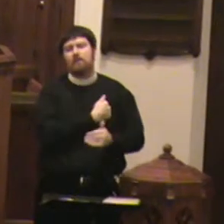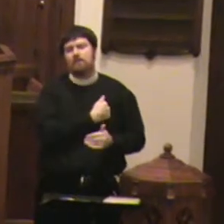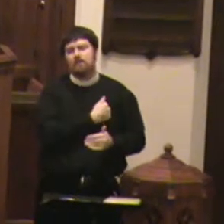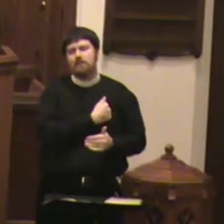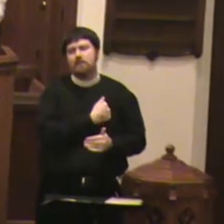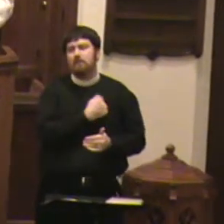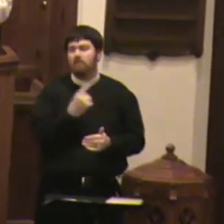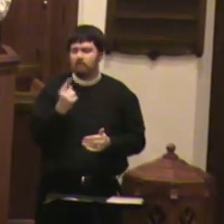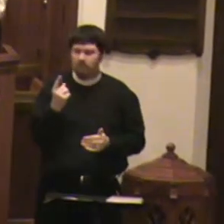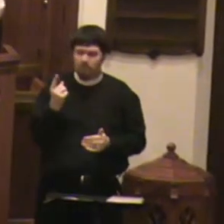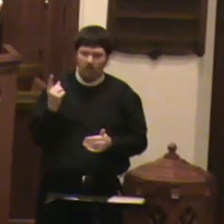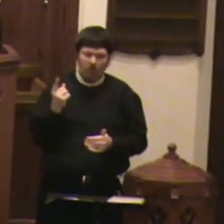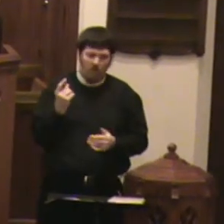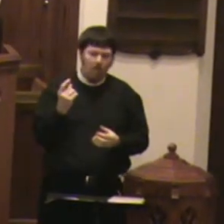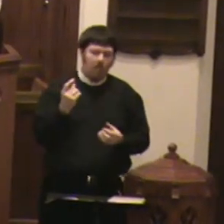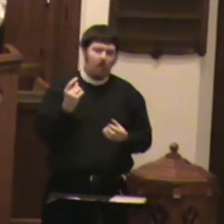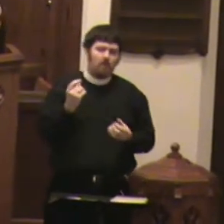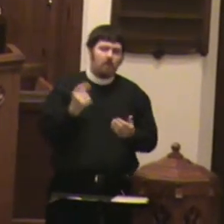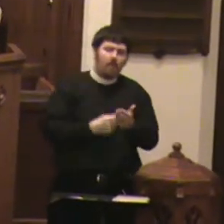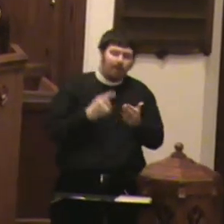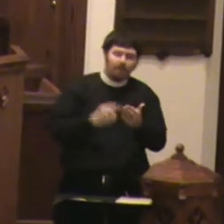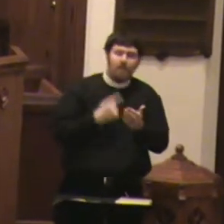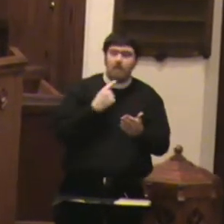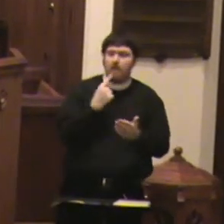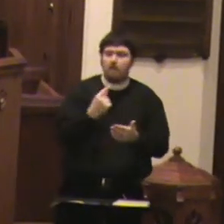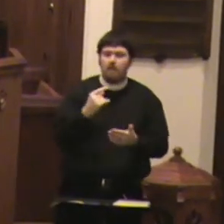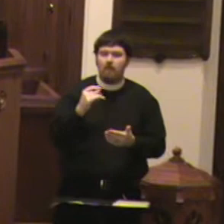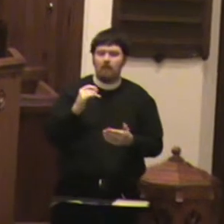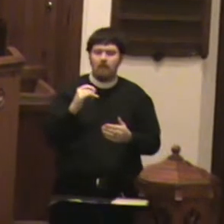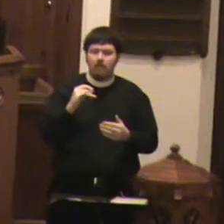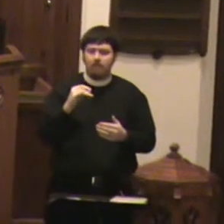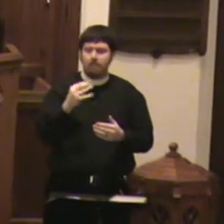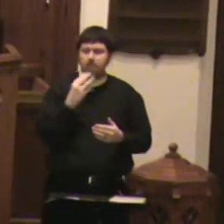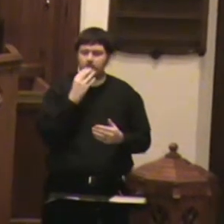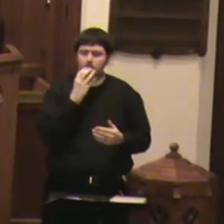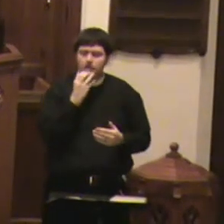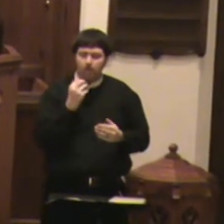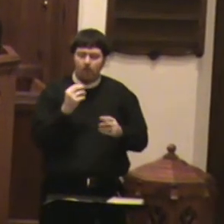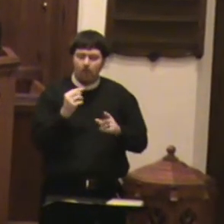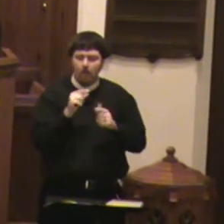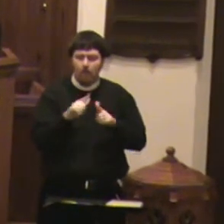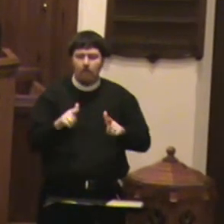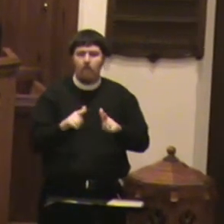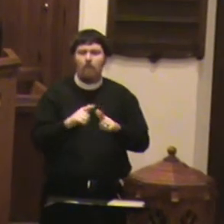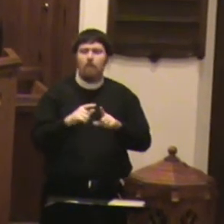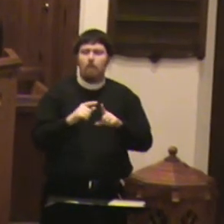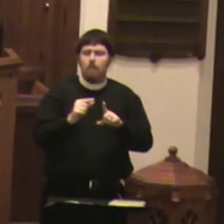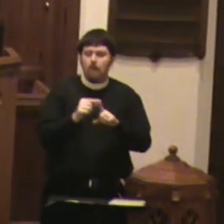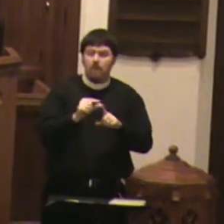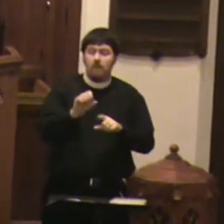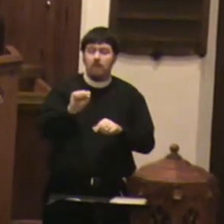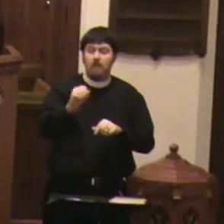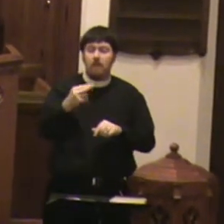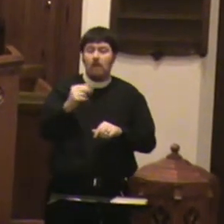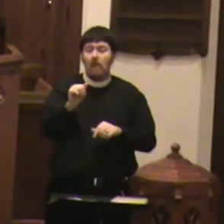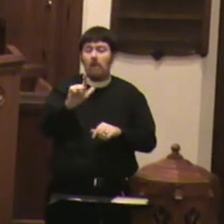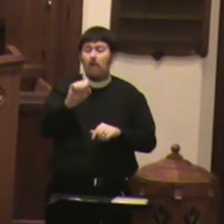spoke about the shalom of God. That's the peace of God. the state of well-being that